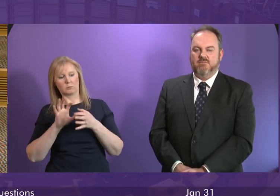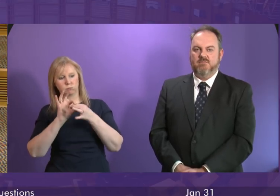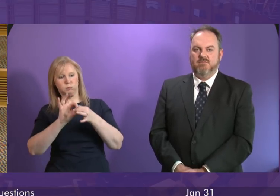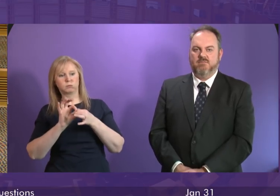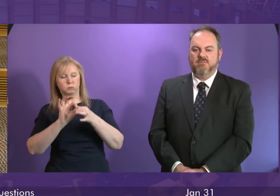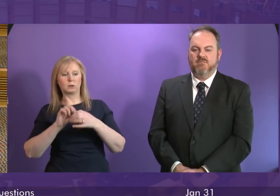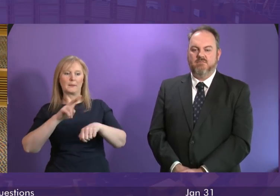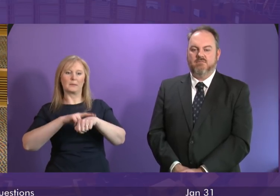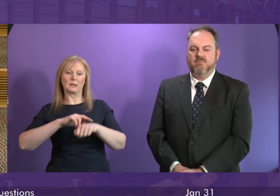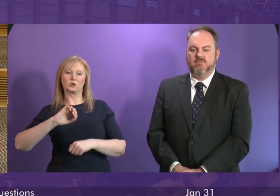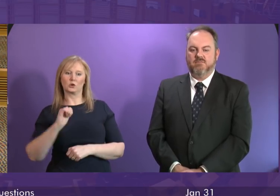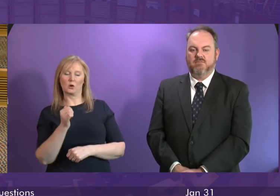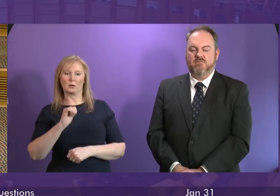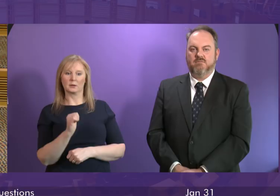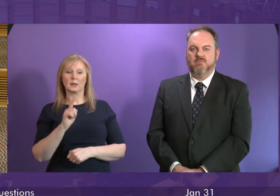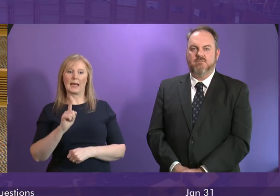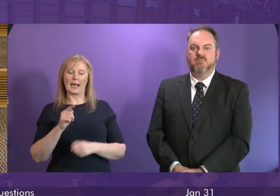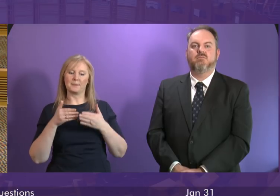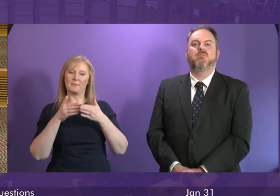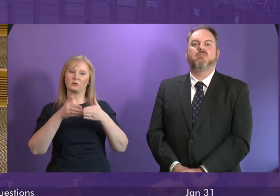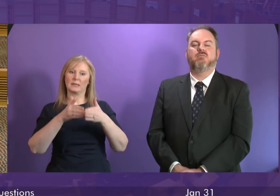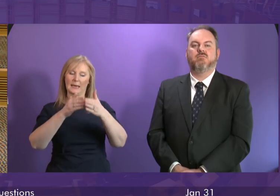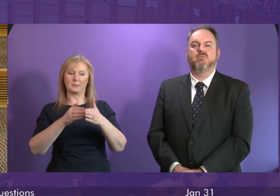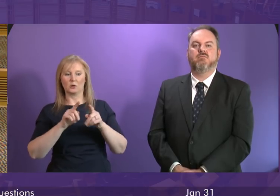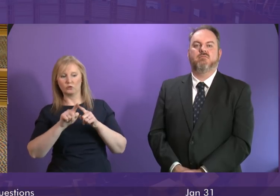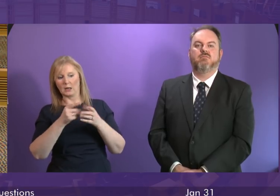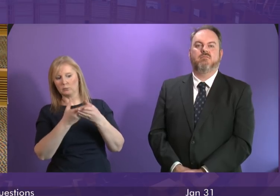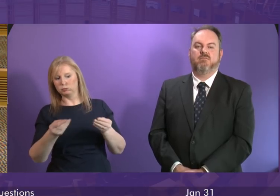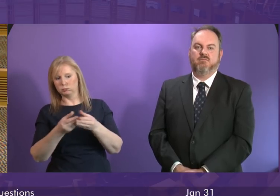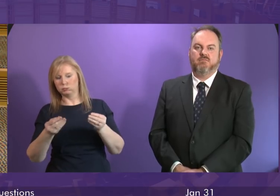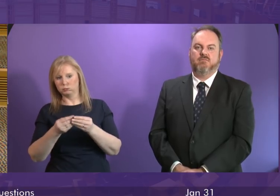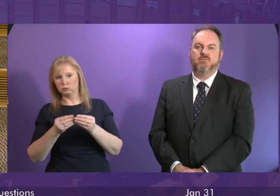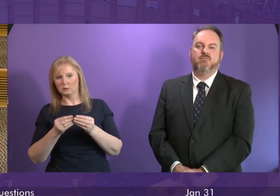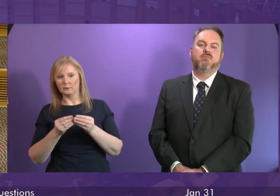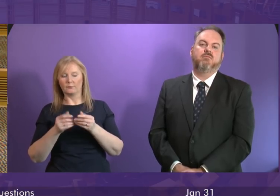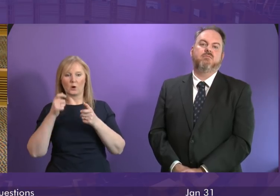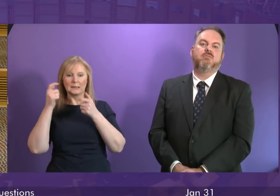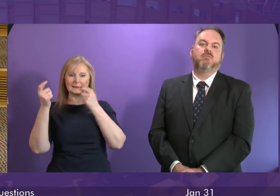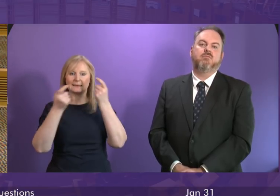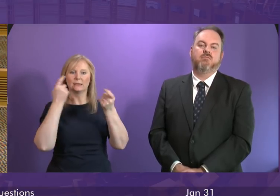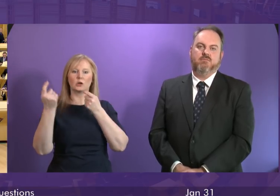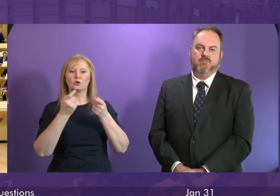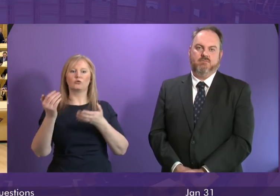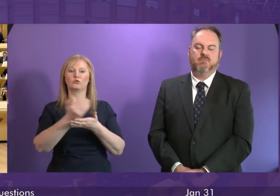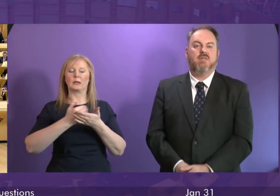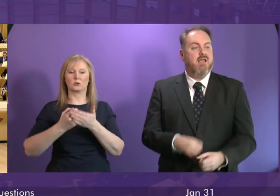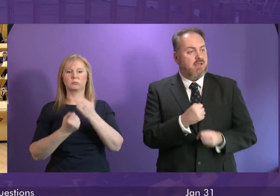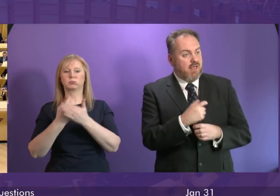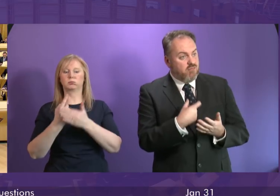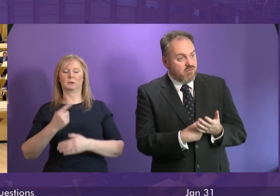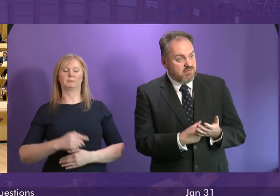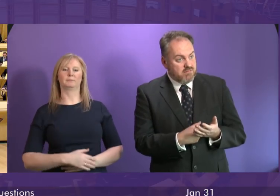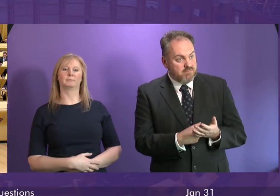and Coast Guard Agency and Scottish Mountain Rescue to help resolve any issues around search and rescue which arise from time to time Gail Ross